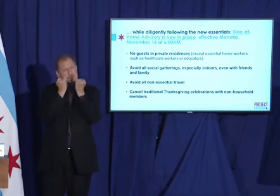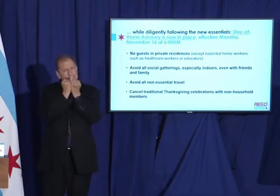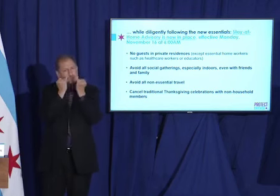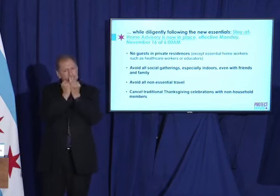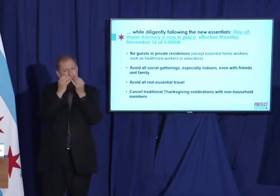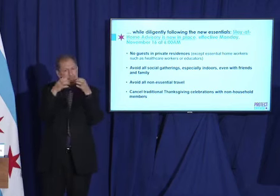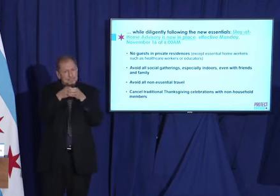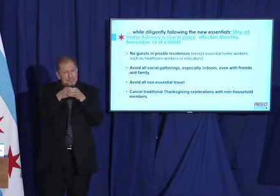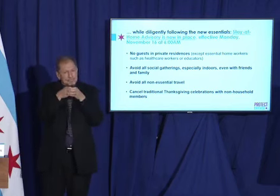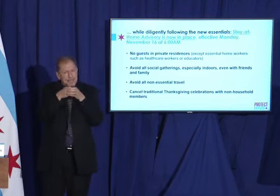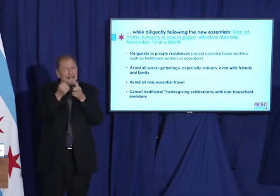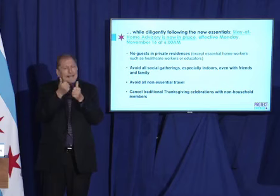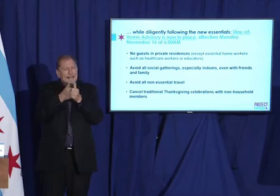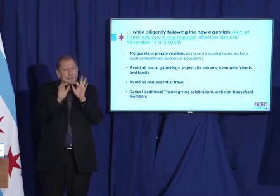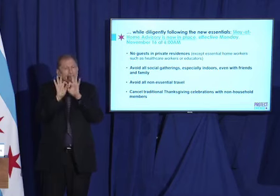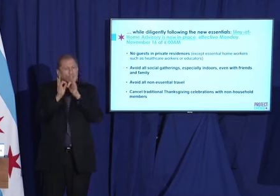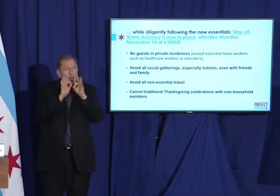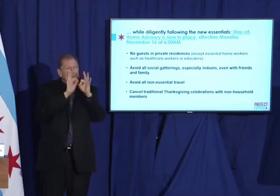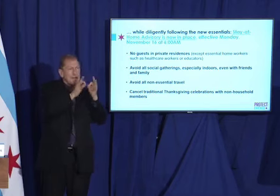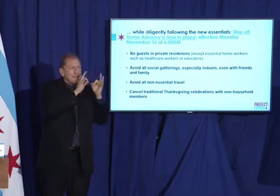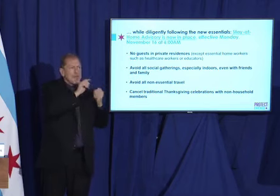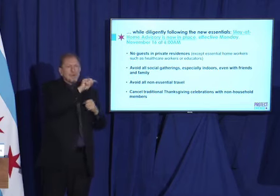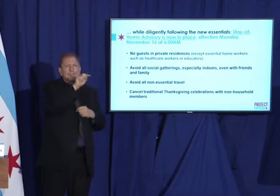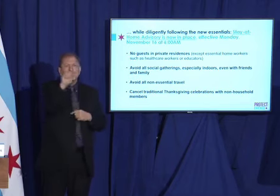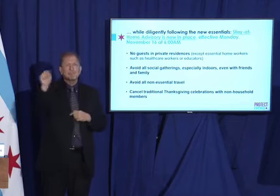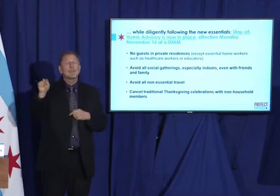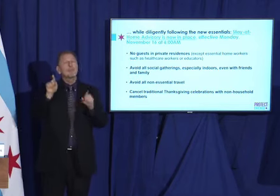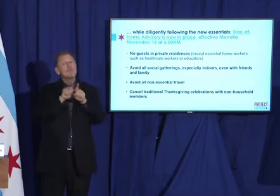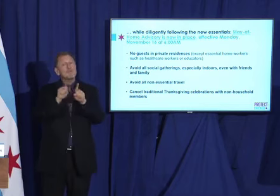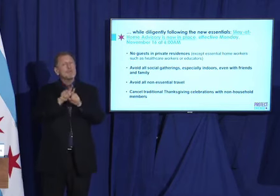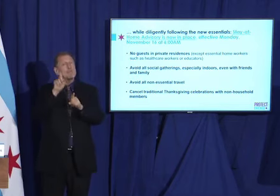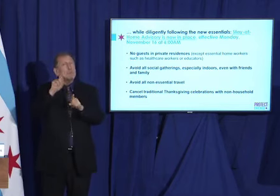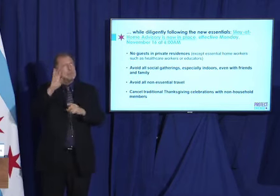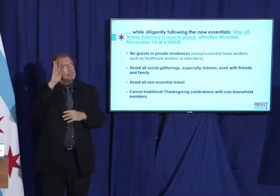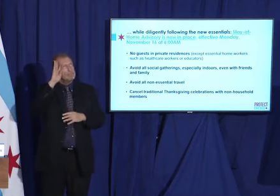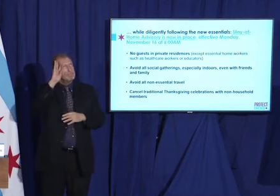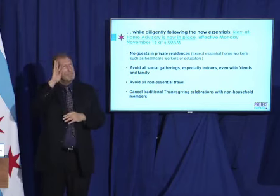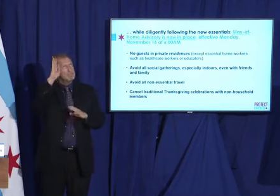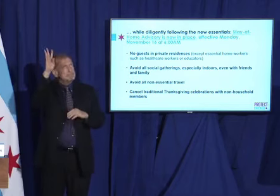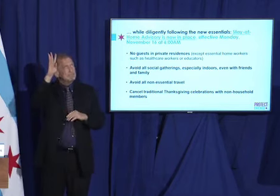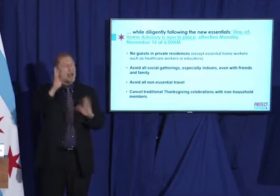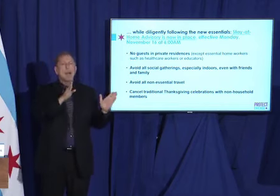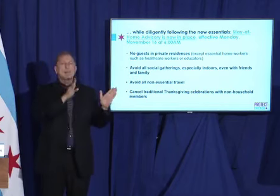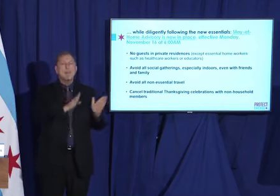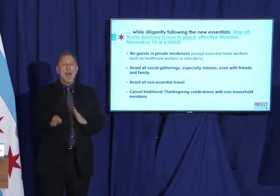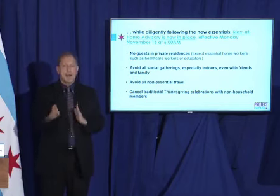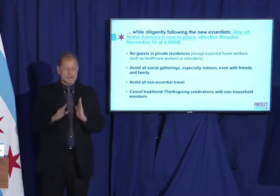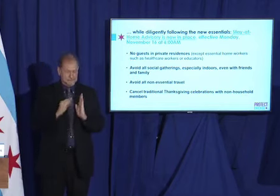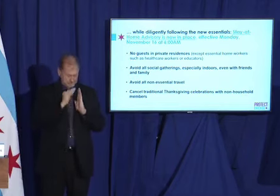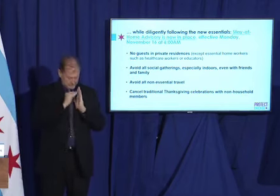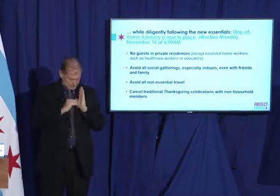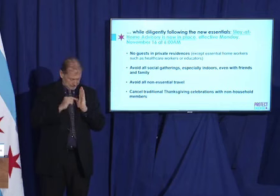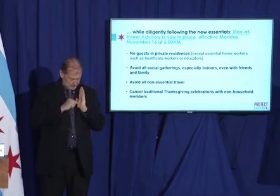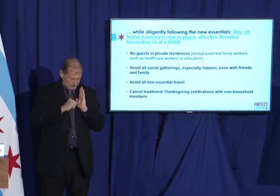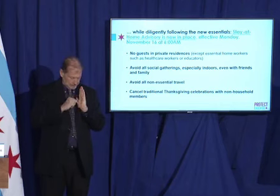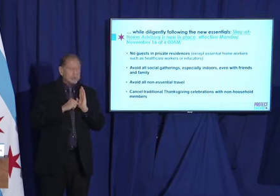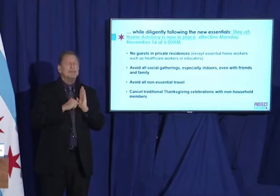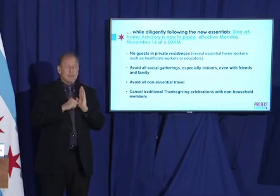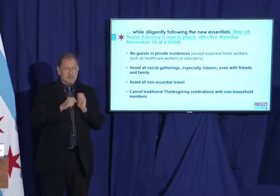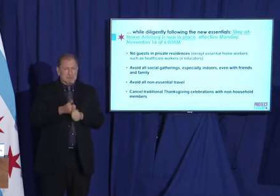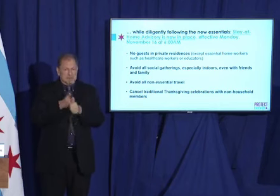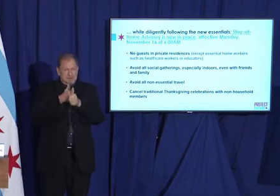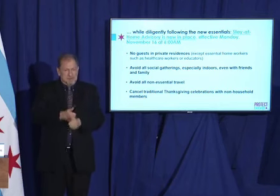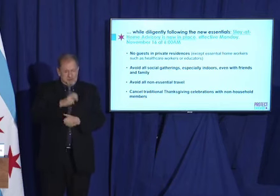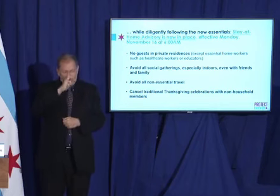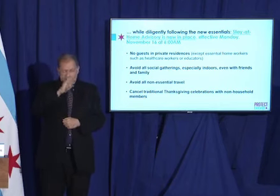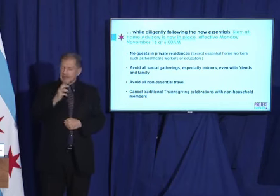Every family needs to come up with their own COVID protection plan. And stick to it in the coming weeks and months.